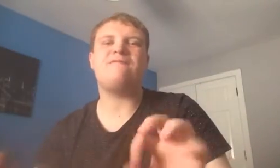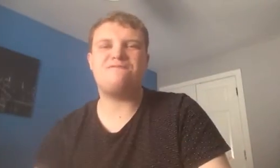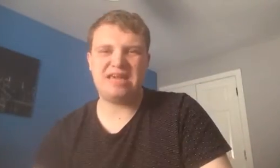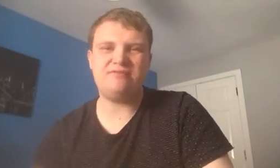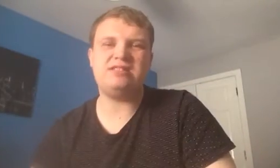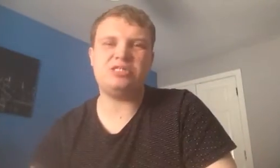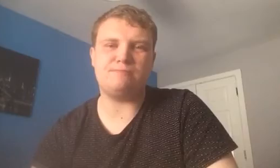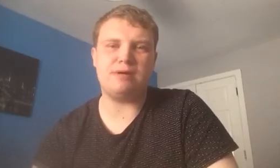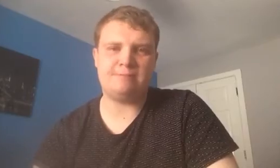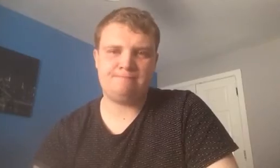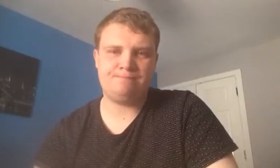Favouritism.